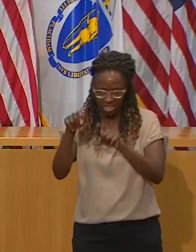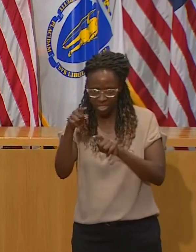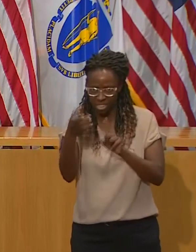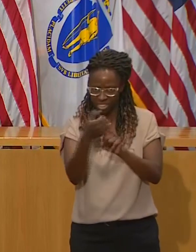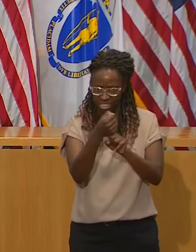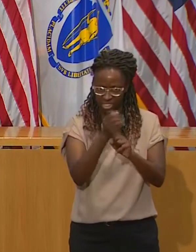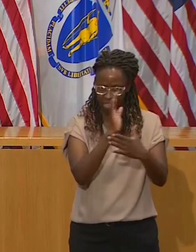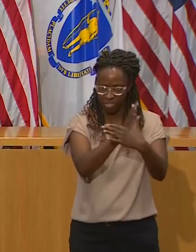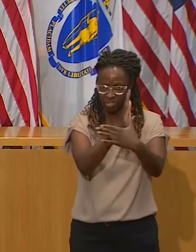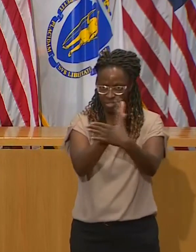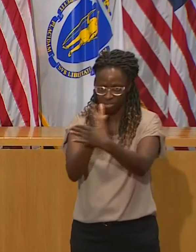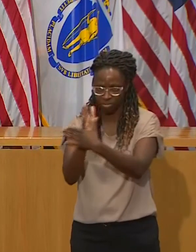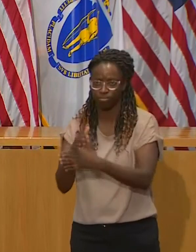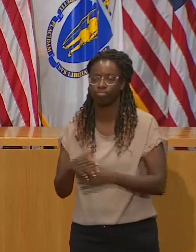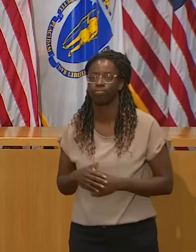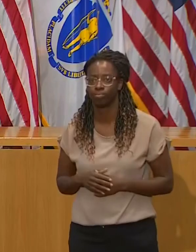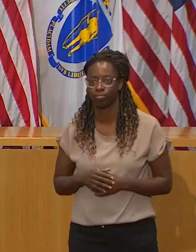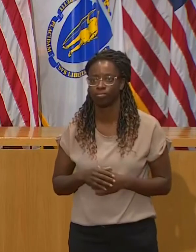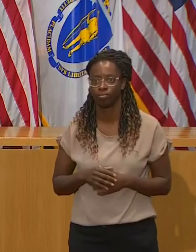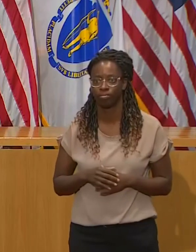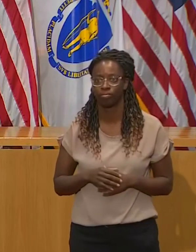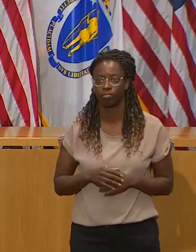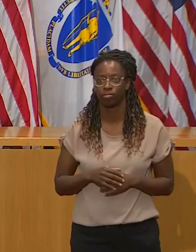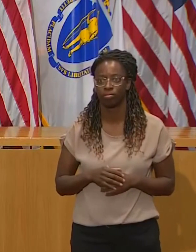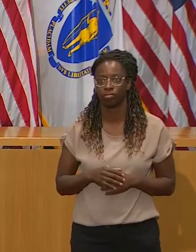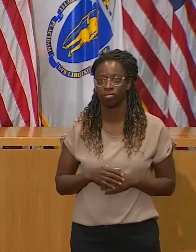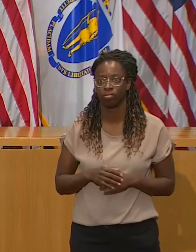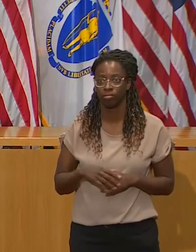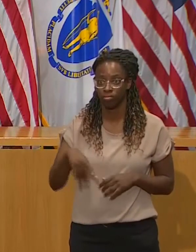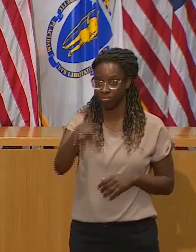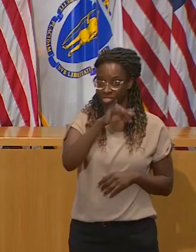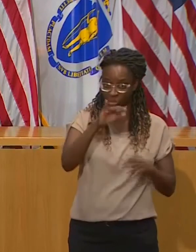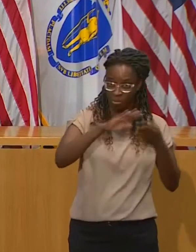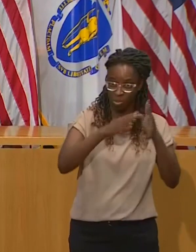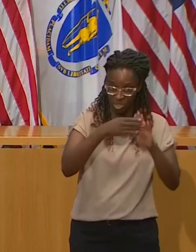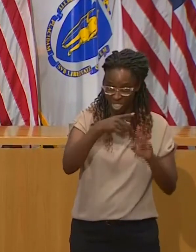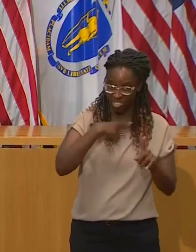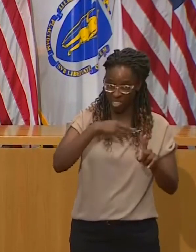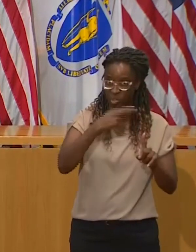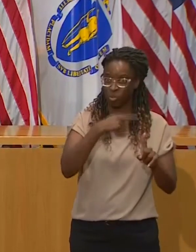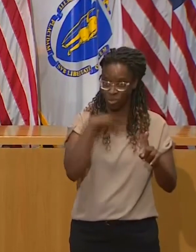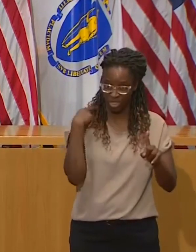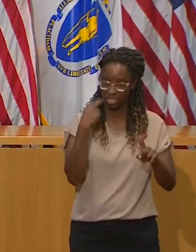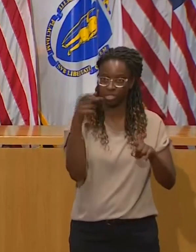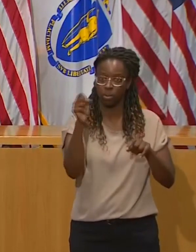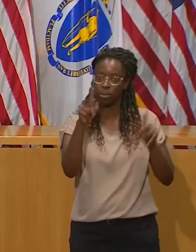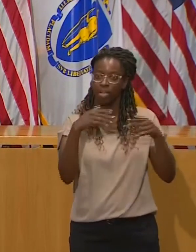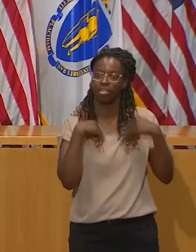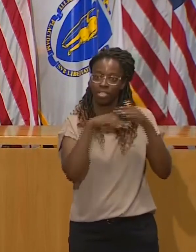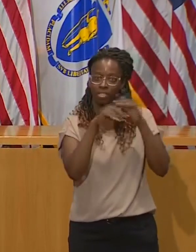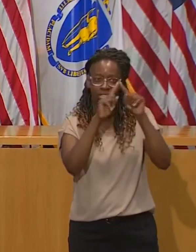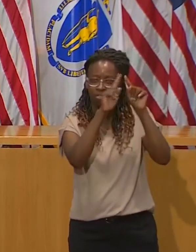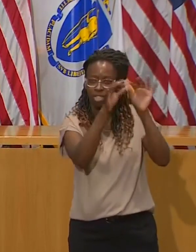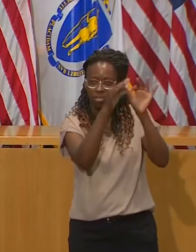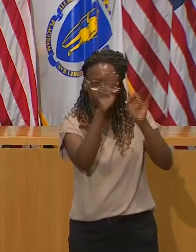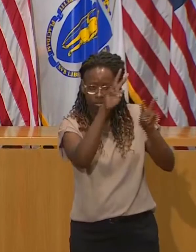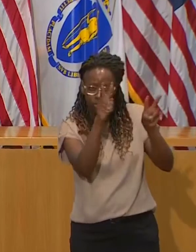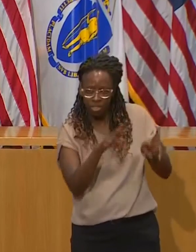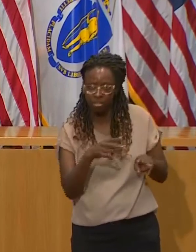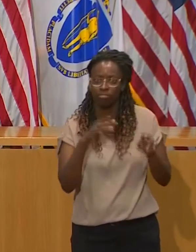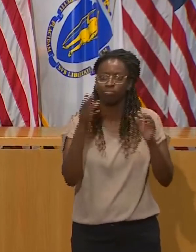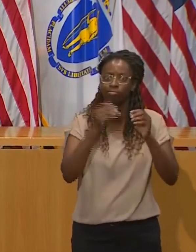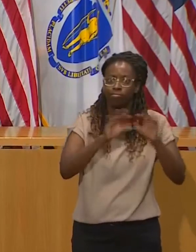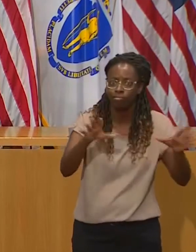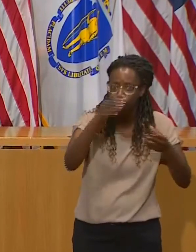they do have a high case count and that they need to take precautions and act accordingly. And I think our view is we have